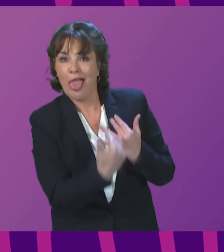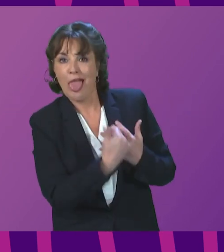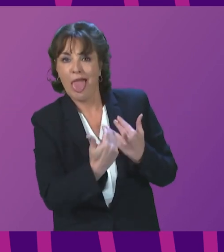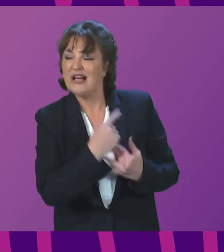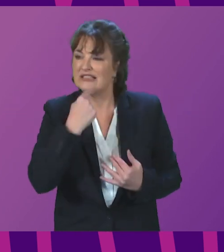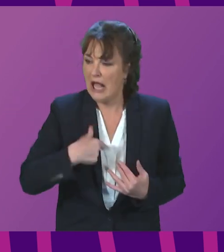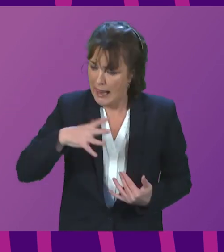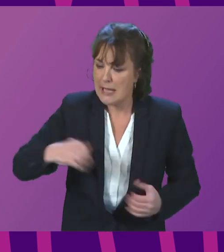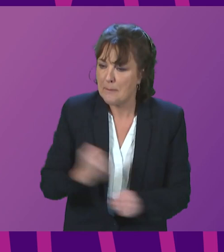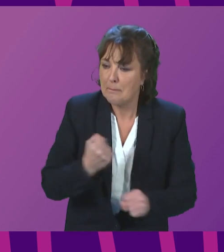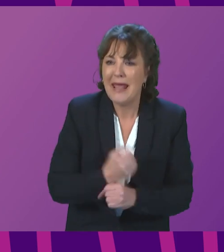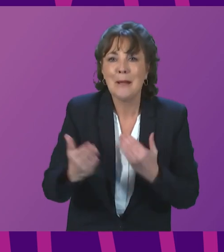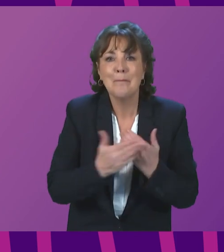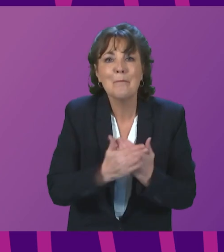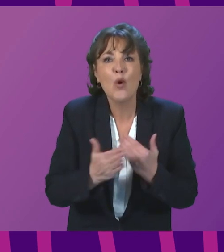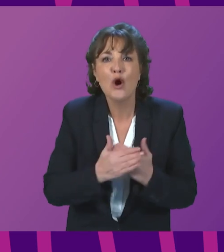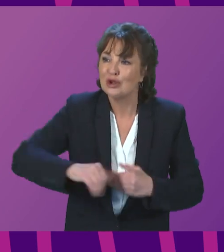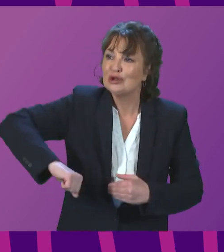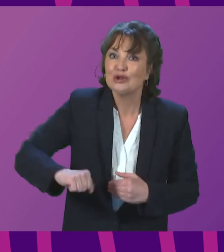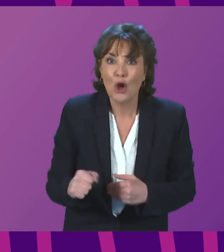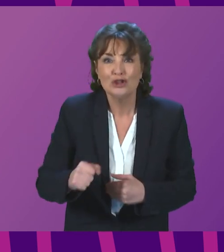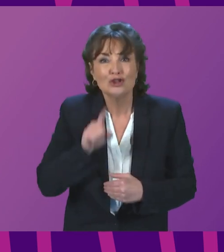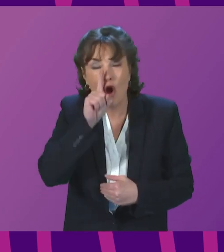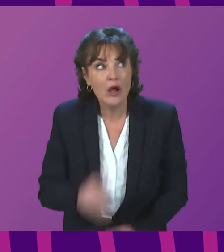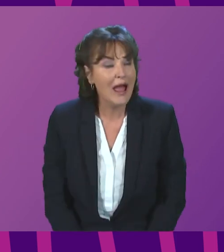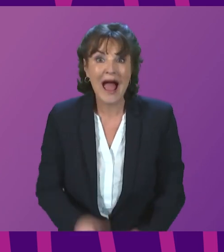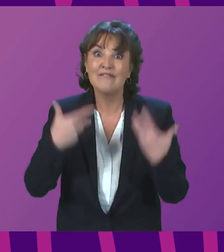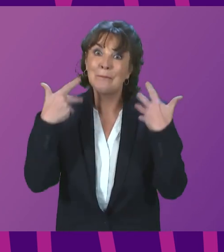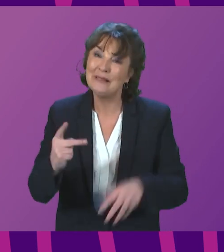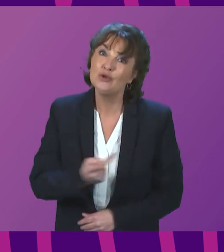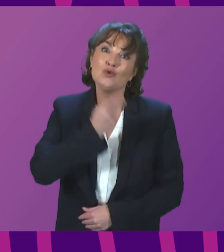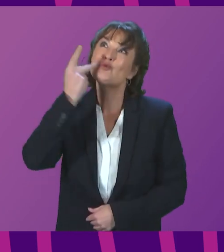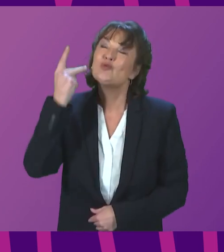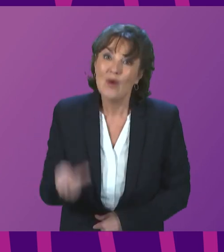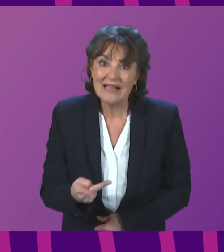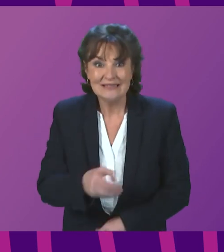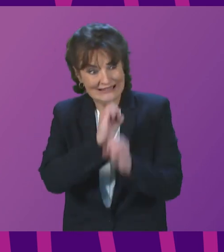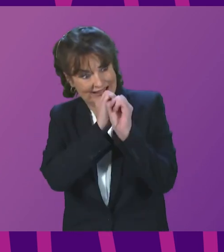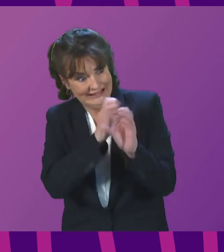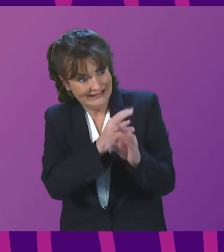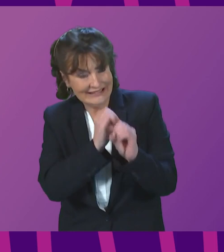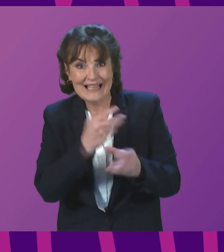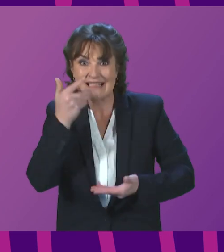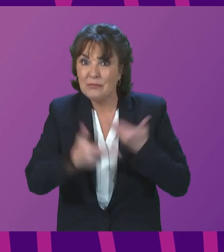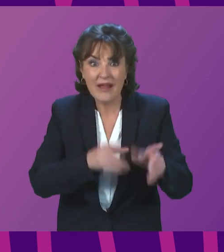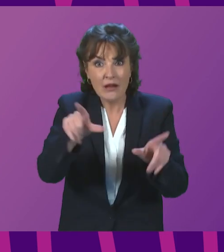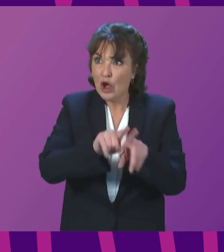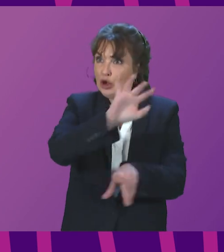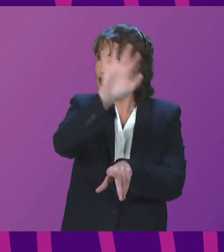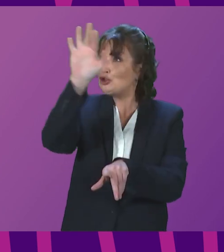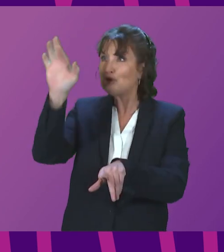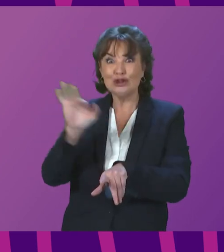more domestically. I have twice now set out to him the timescales and existing fields are not